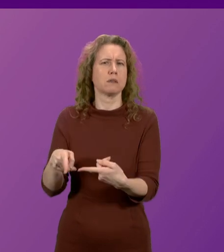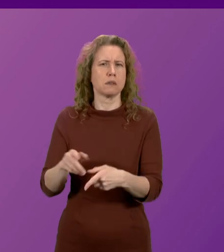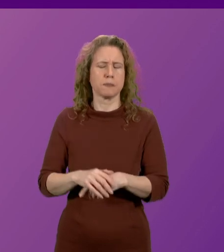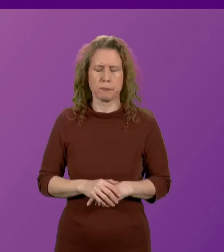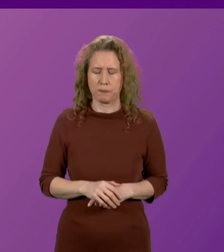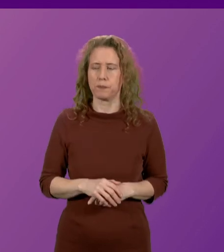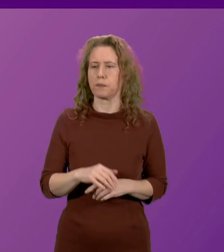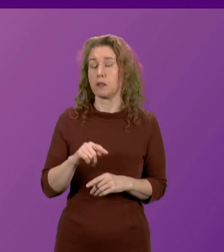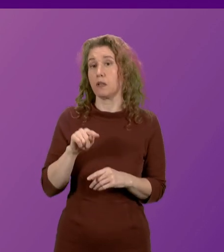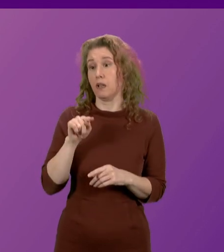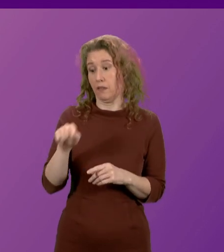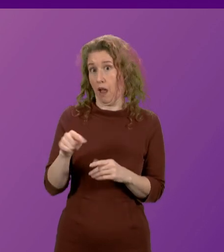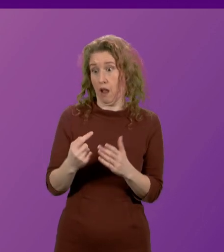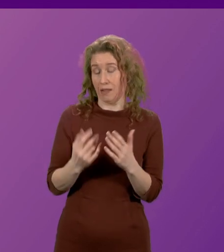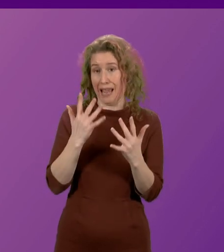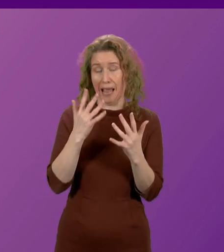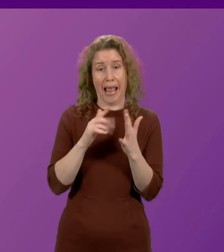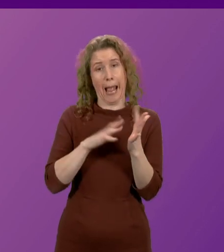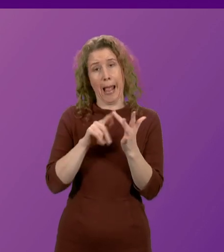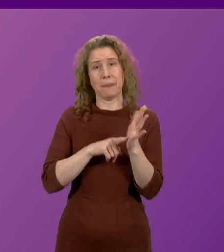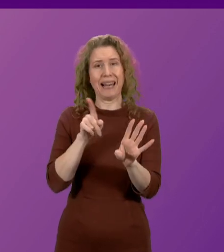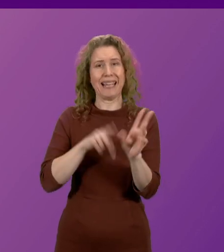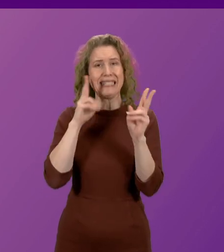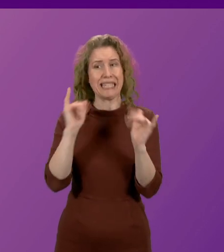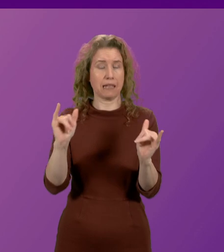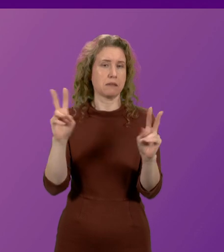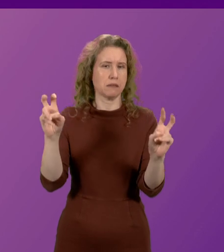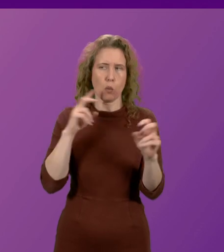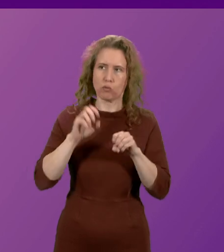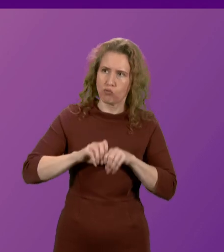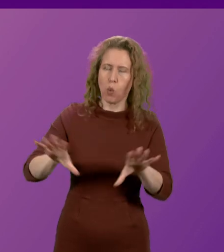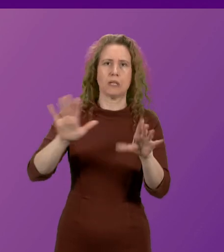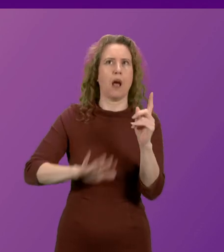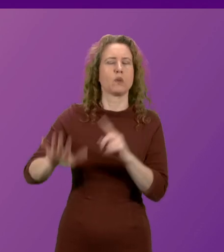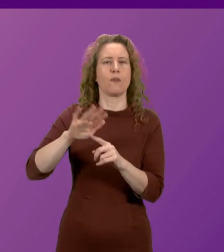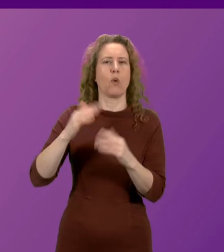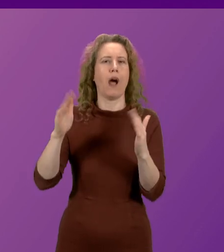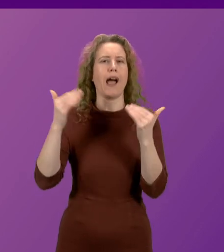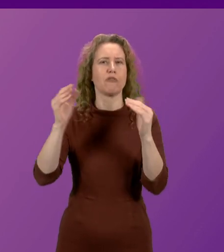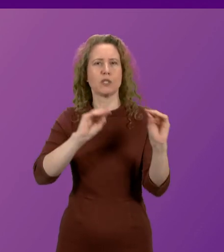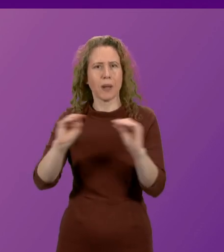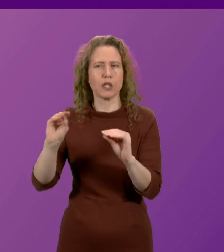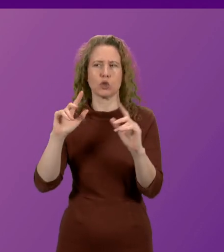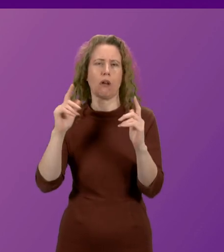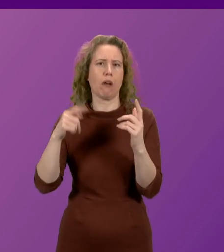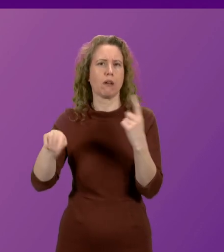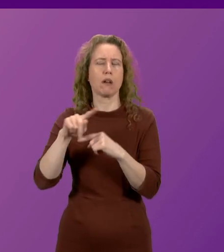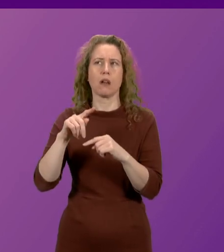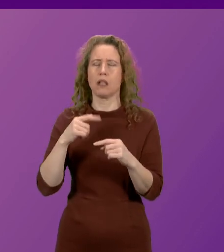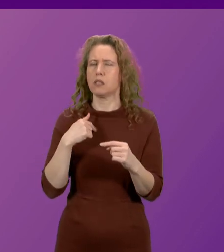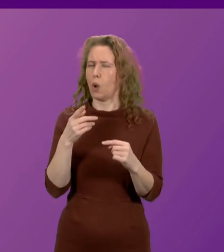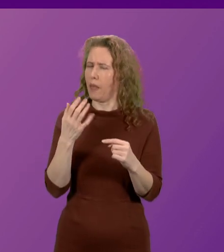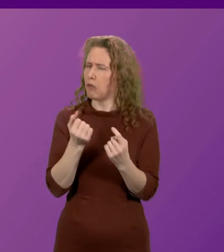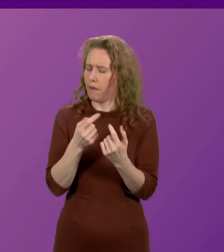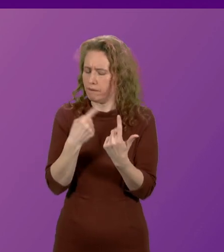that was rolled out within the higher education sector. obviously, I'll look with care at the point that Pam Gossall makes. But there are a range of